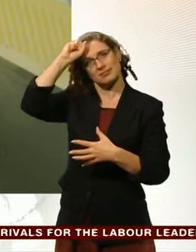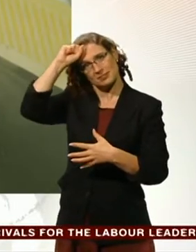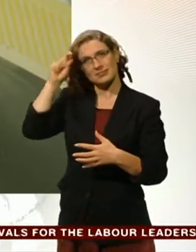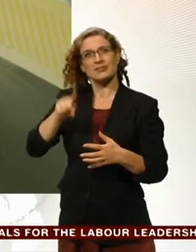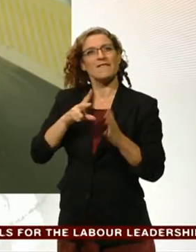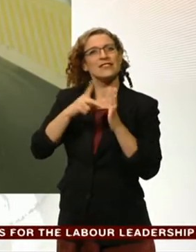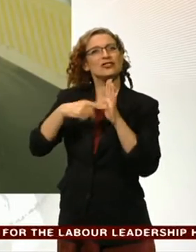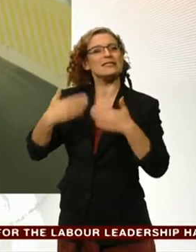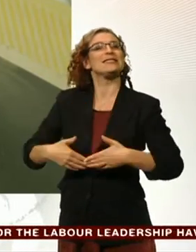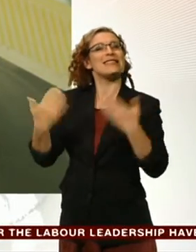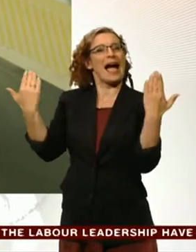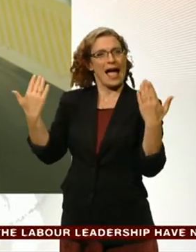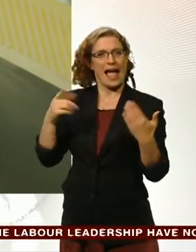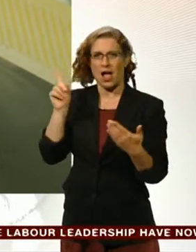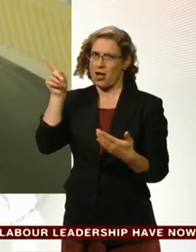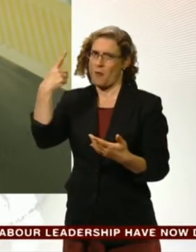story.